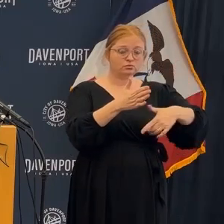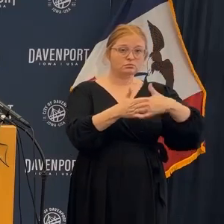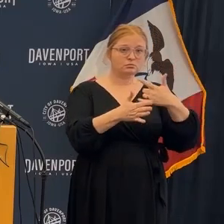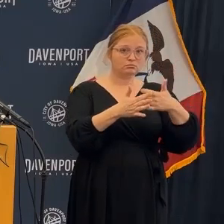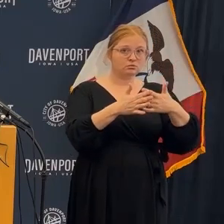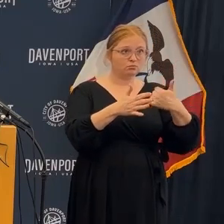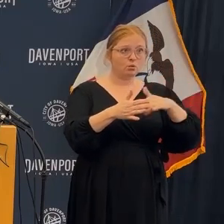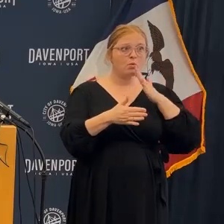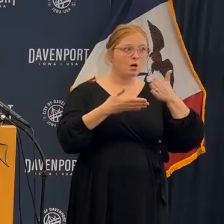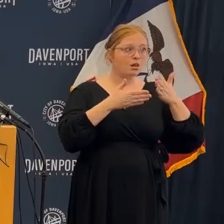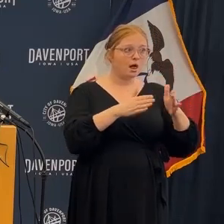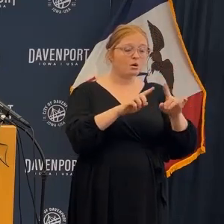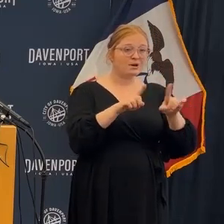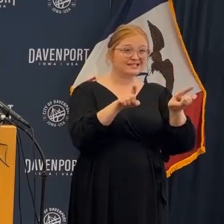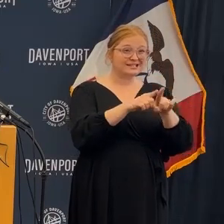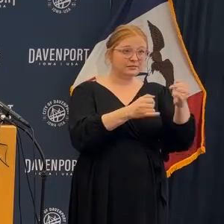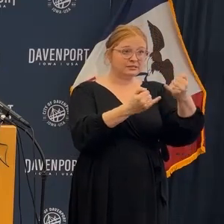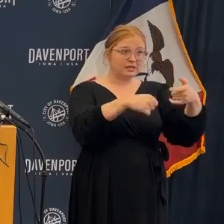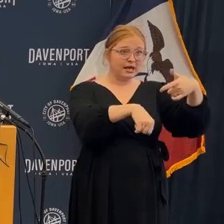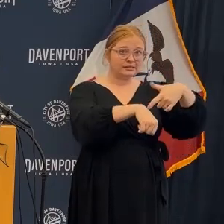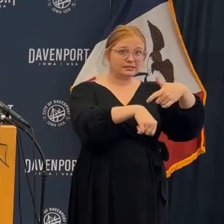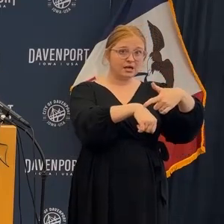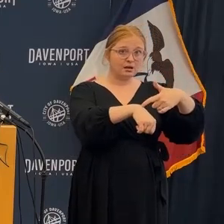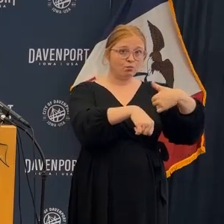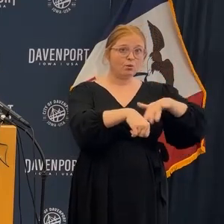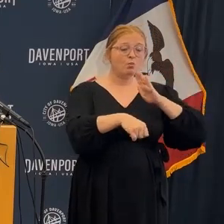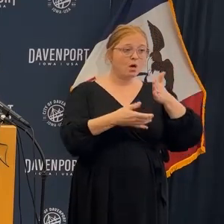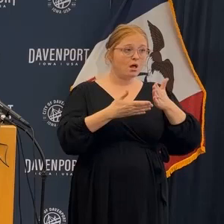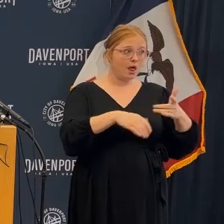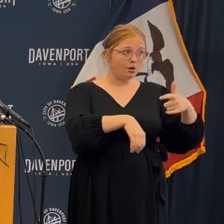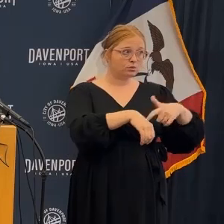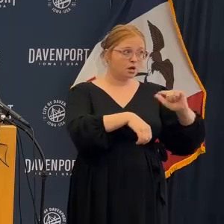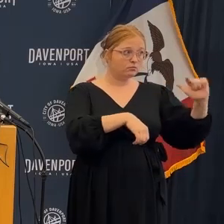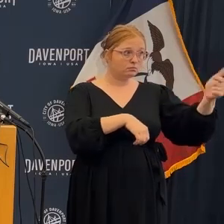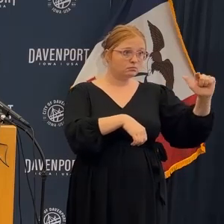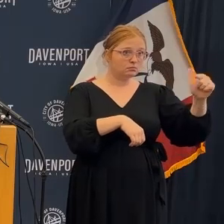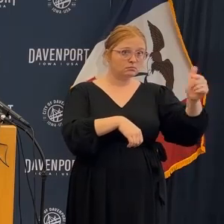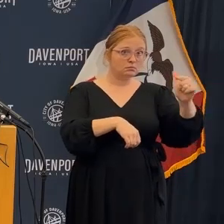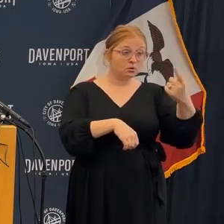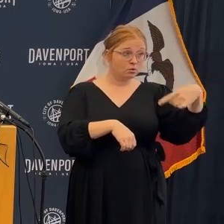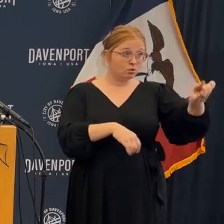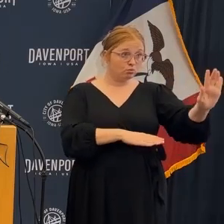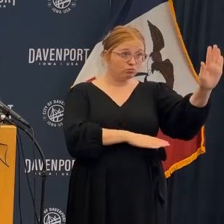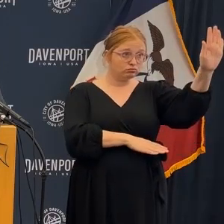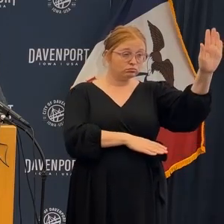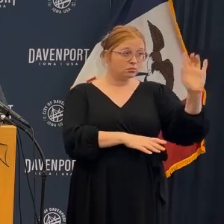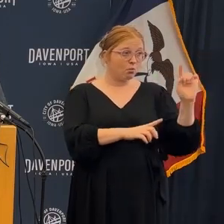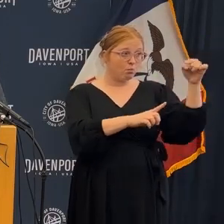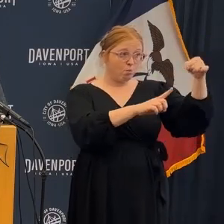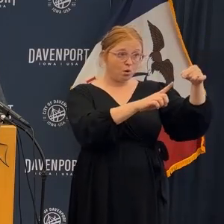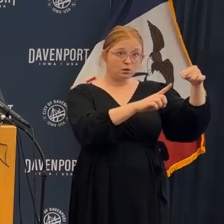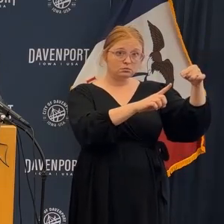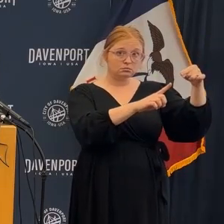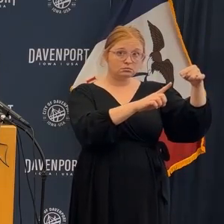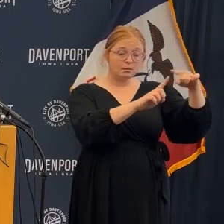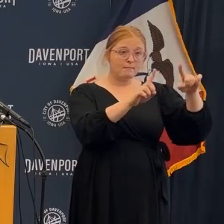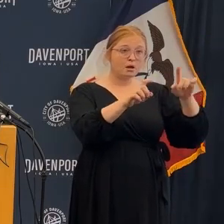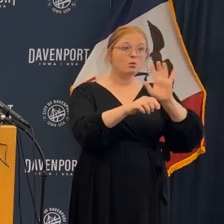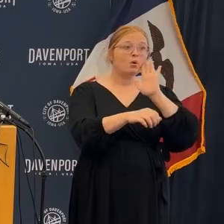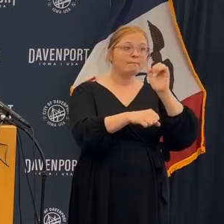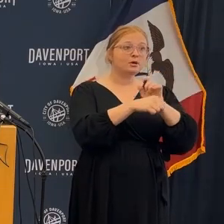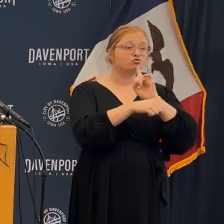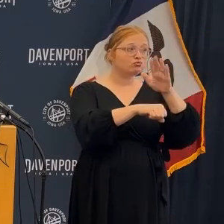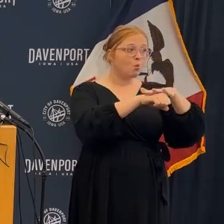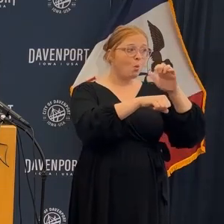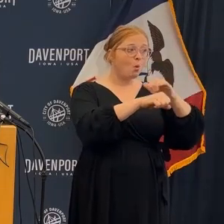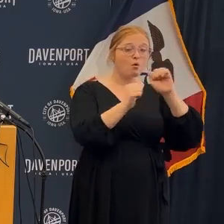you know, here today, like we did last time, I'll give to everybody, but I'll raise your hand and I'll point to you at the end, but I'll make sure